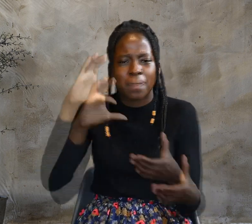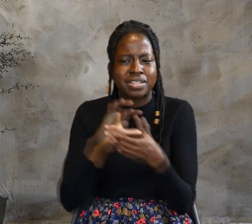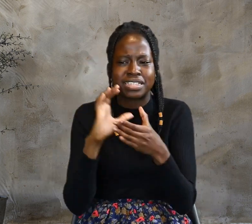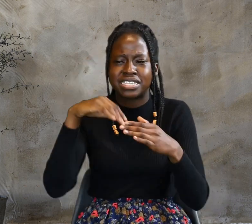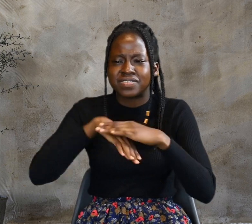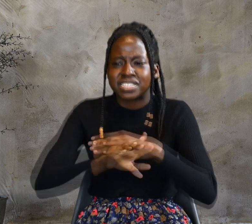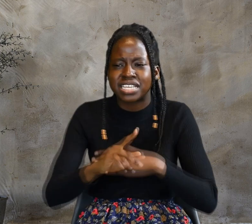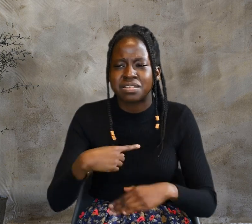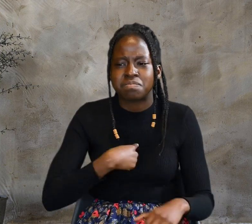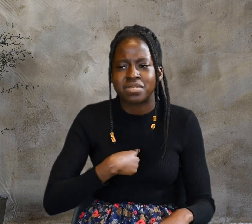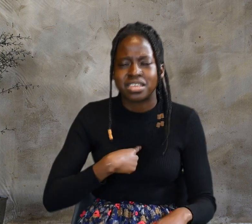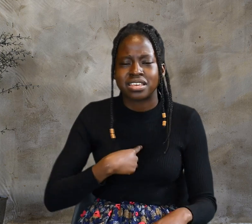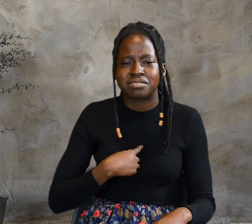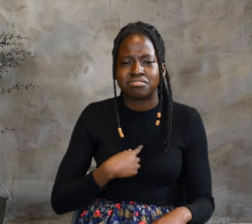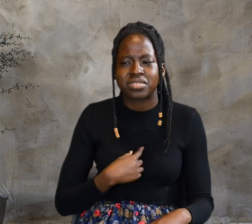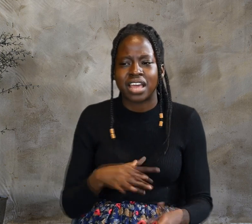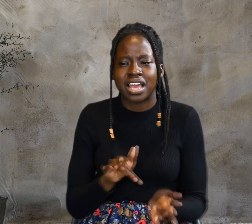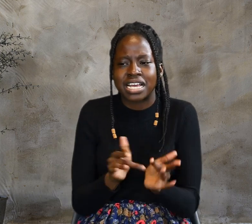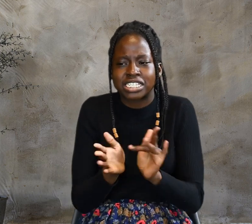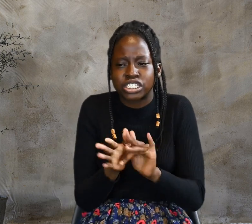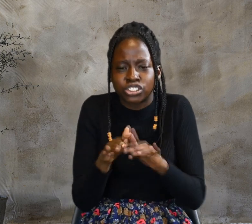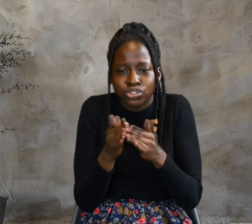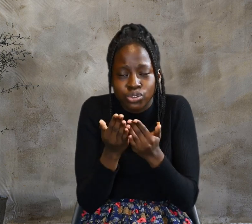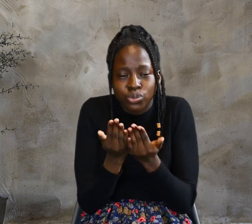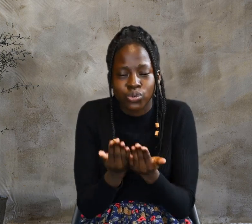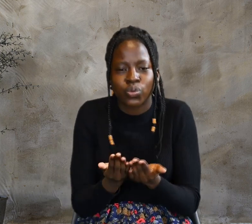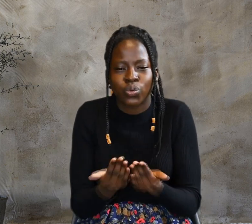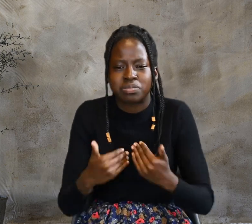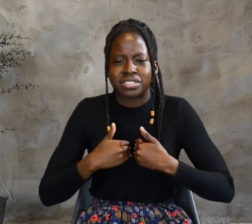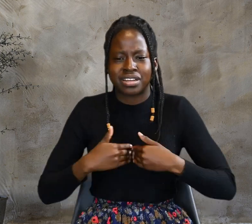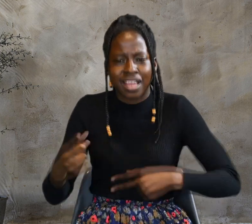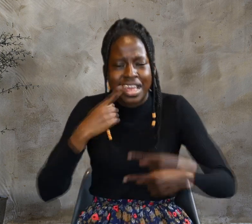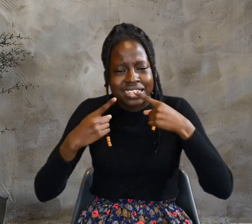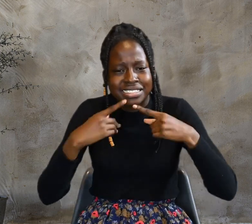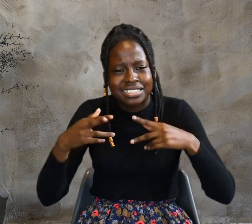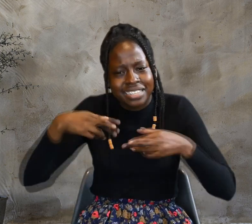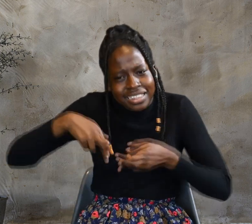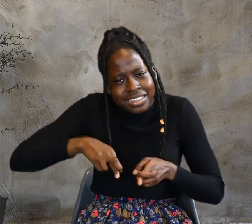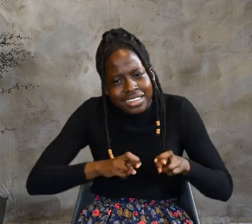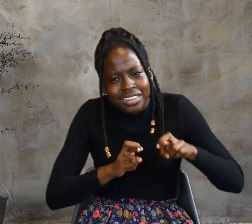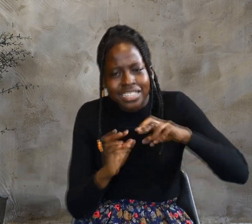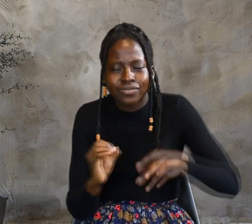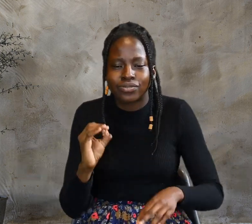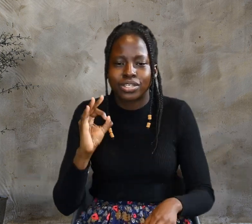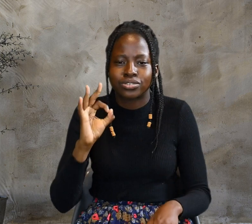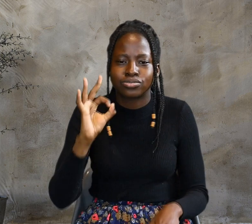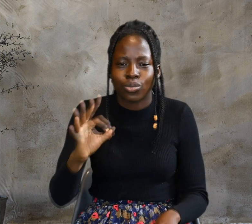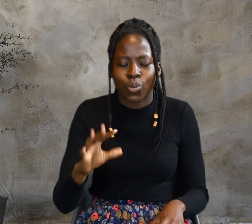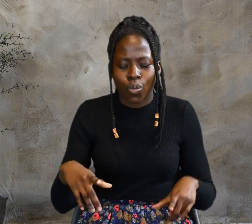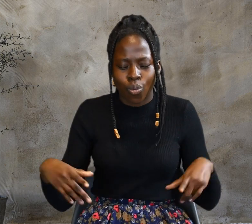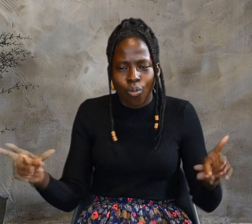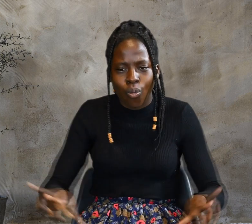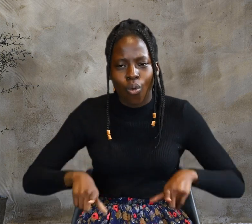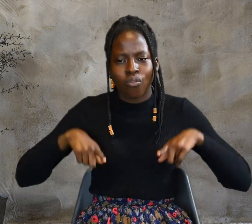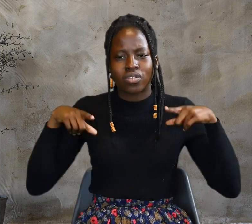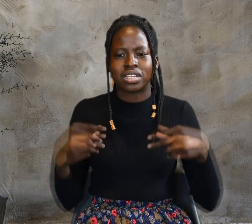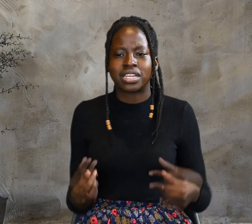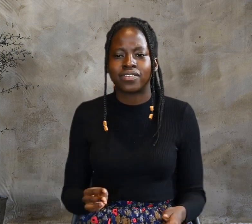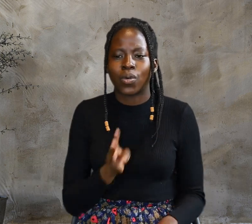believes in me. A scripture has said, rivers of living